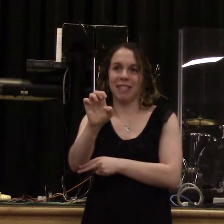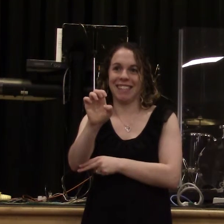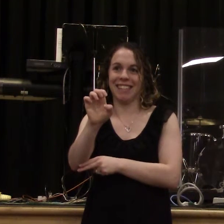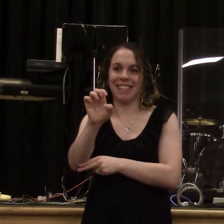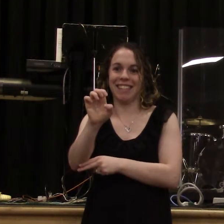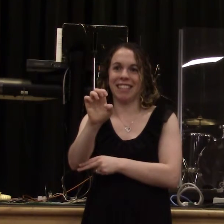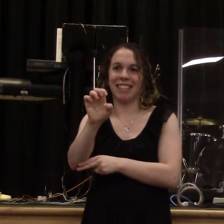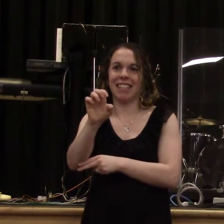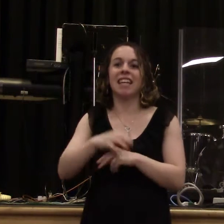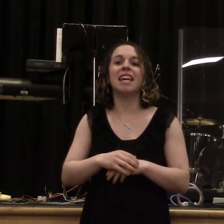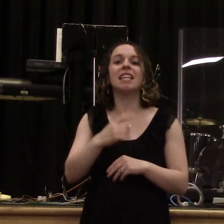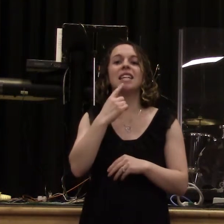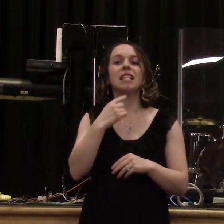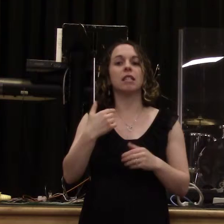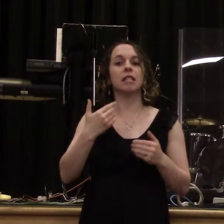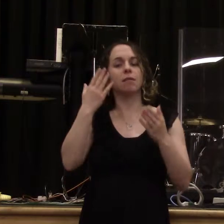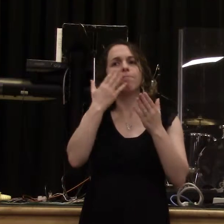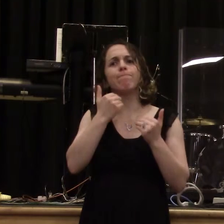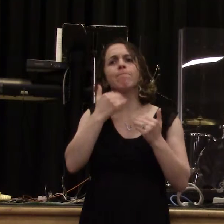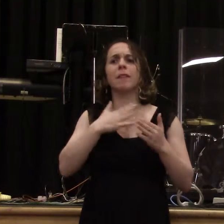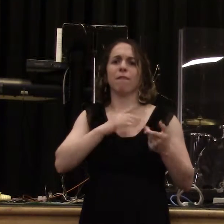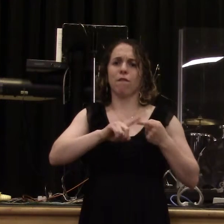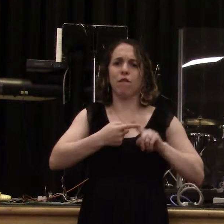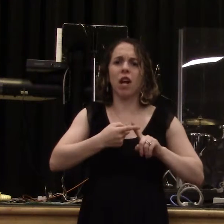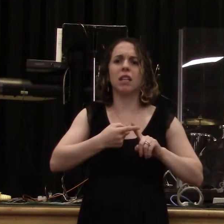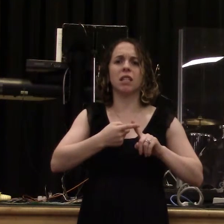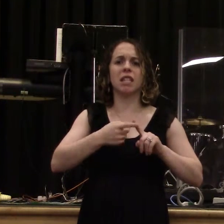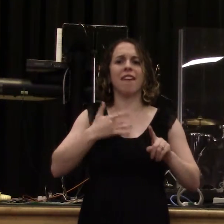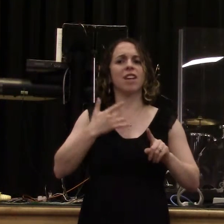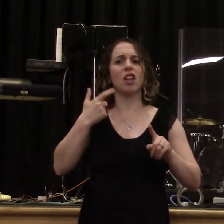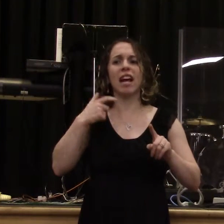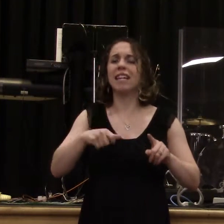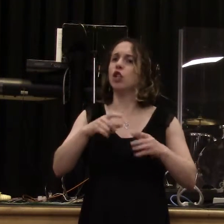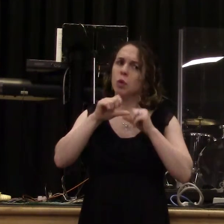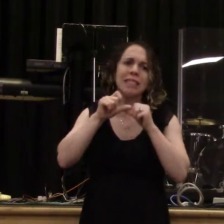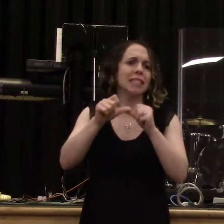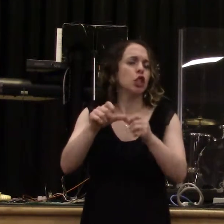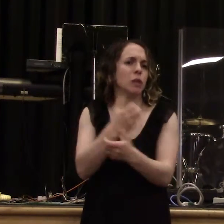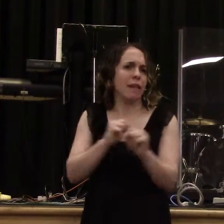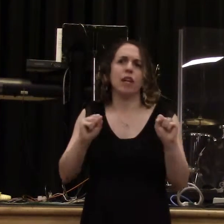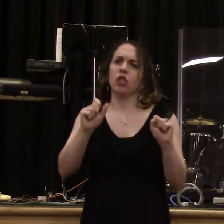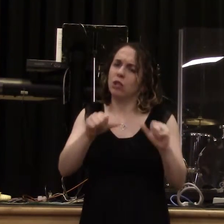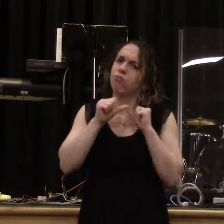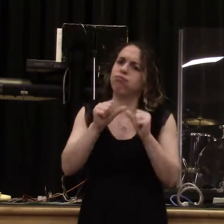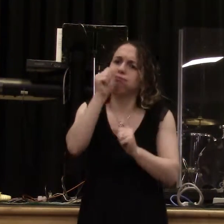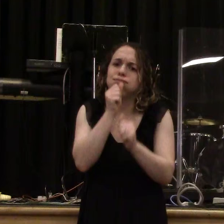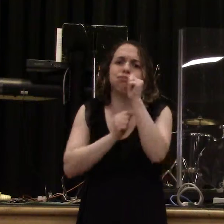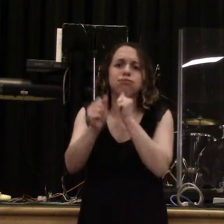felt urged to have to contend for the faith. Okay, verse 4, it says, for certain men whose condemnation was written about